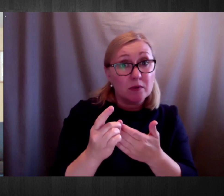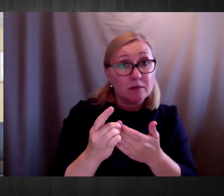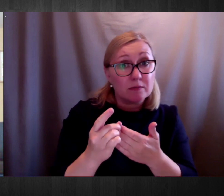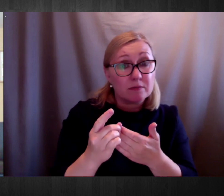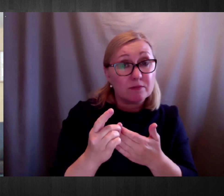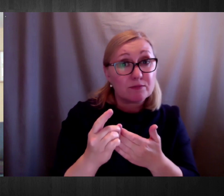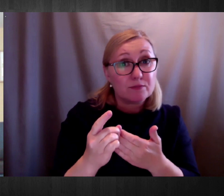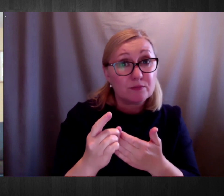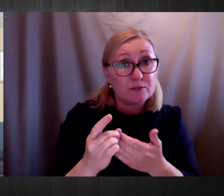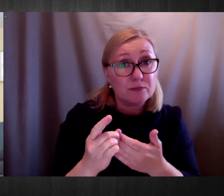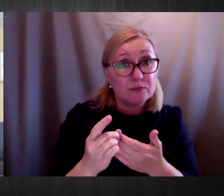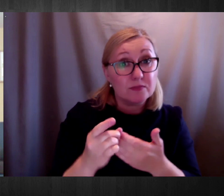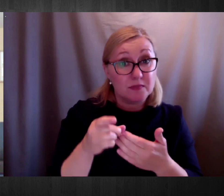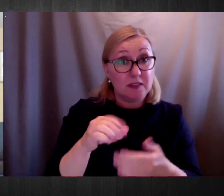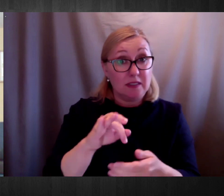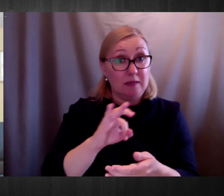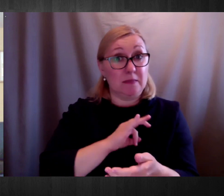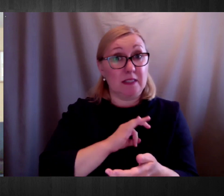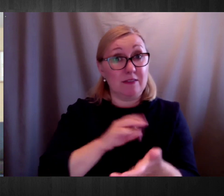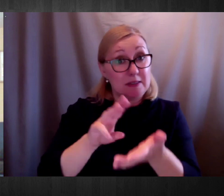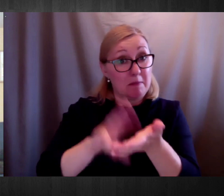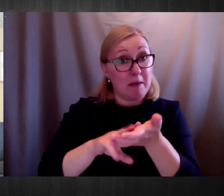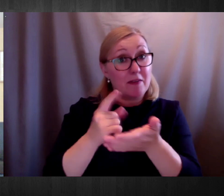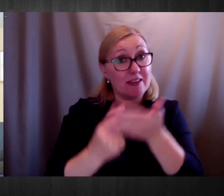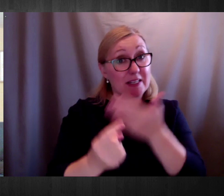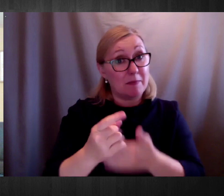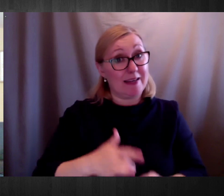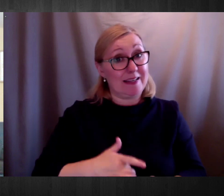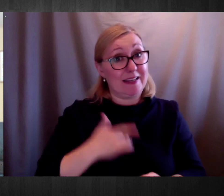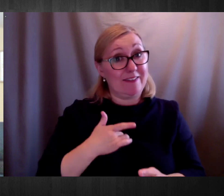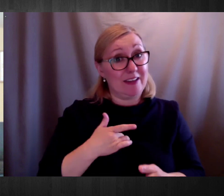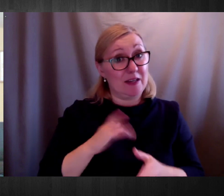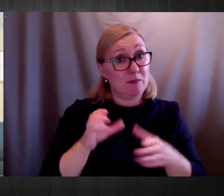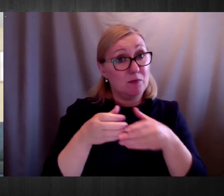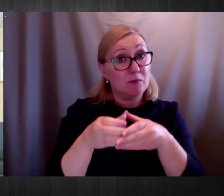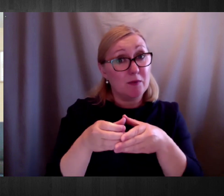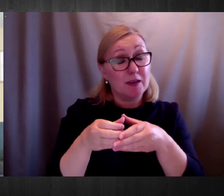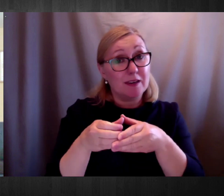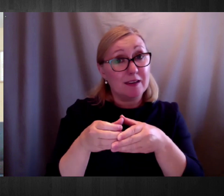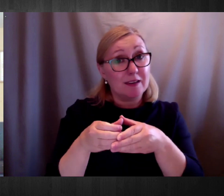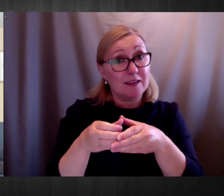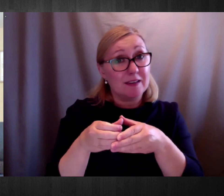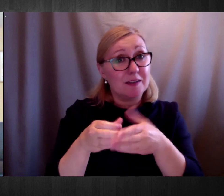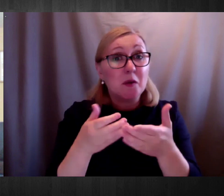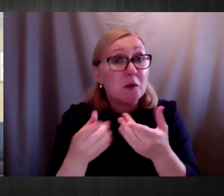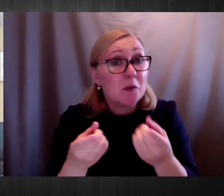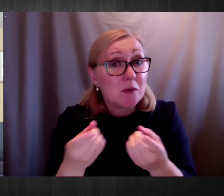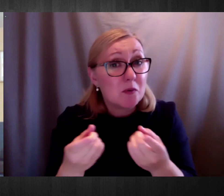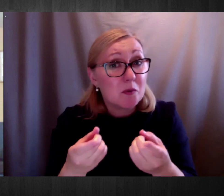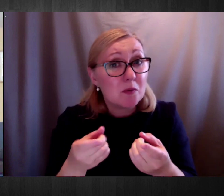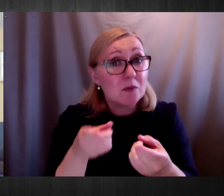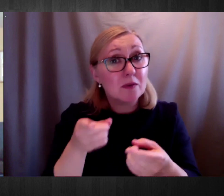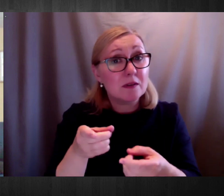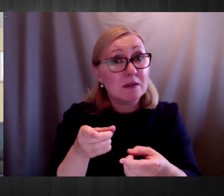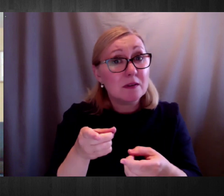an actual member of the independent living movement, doing therapy